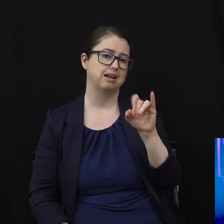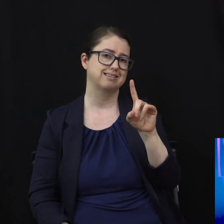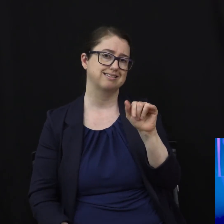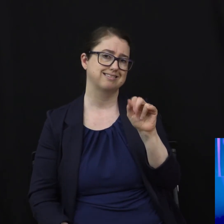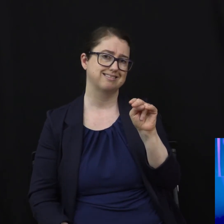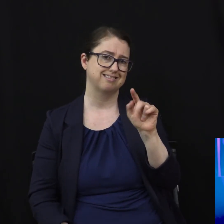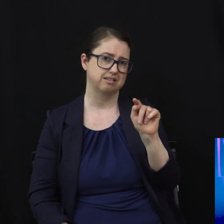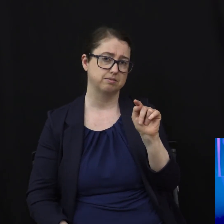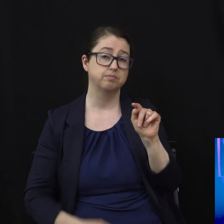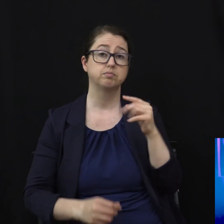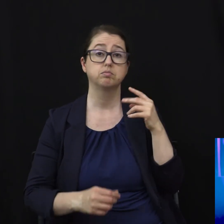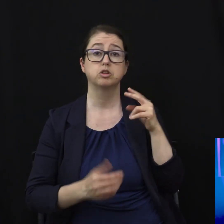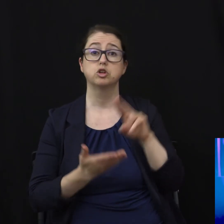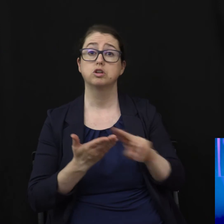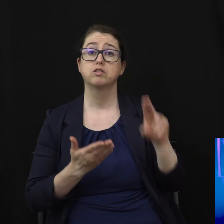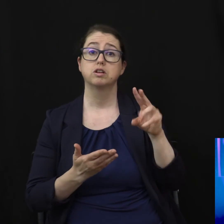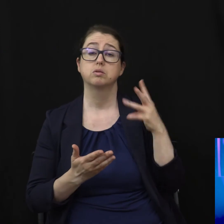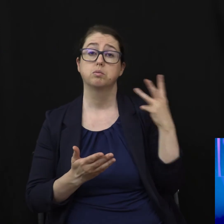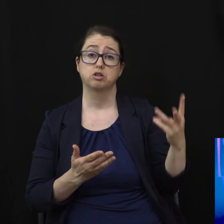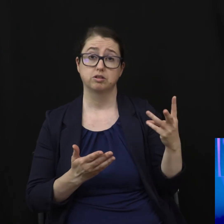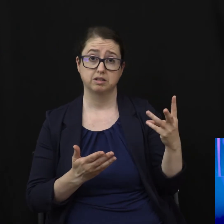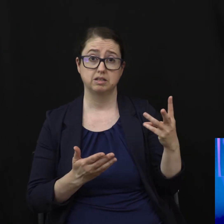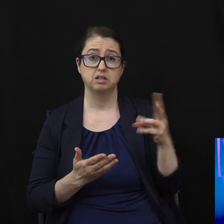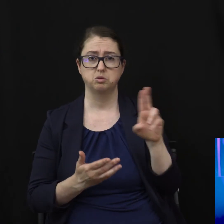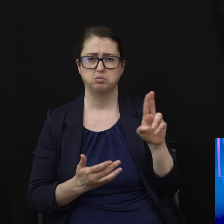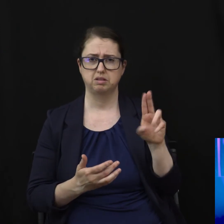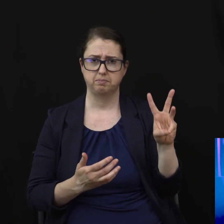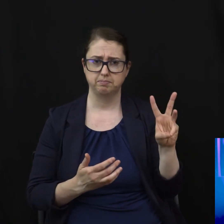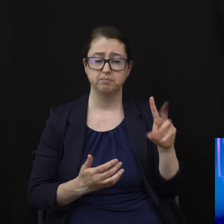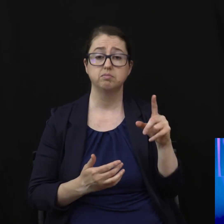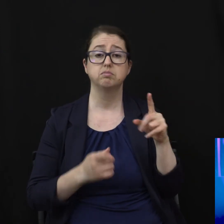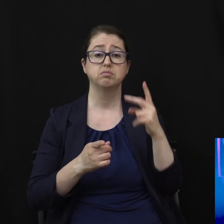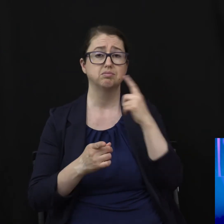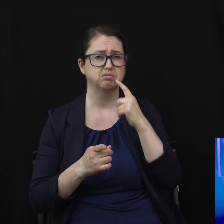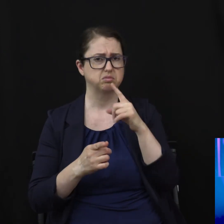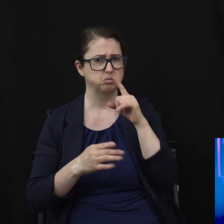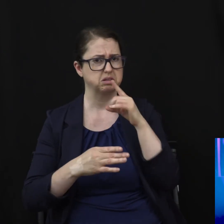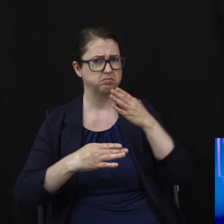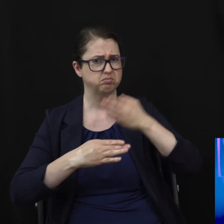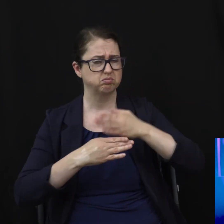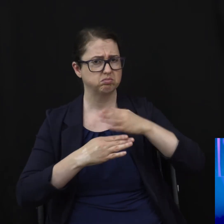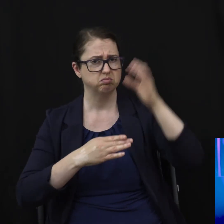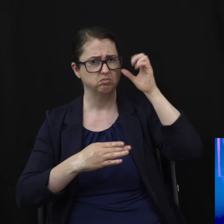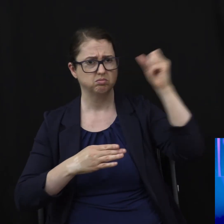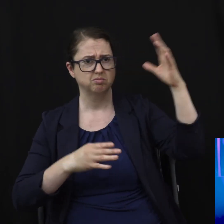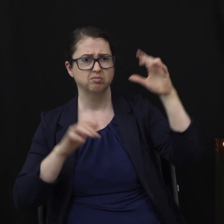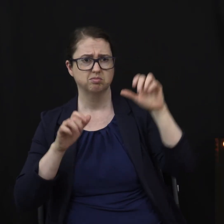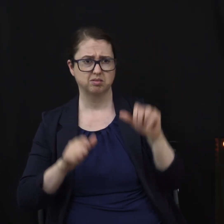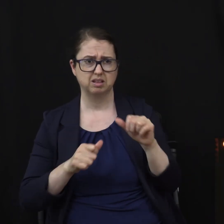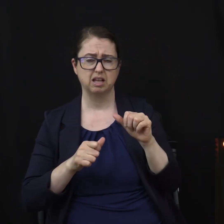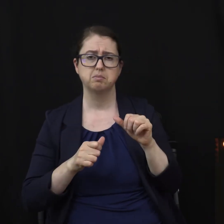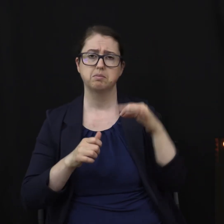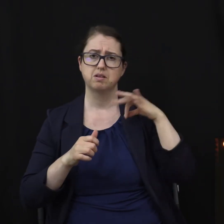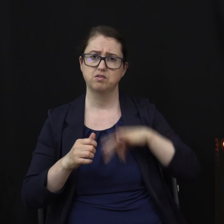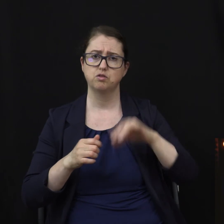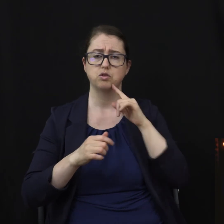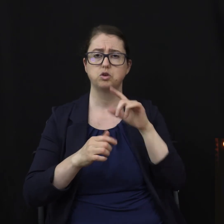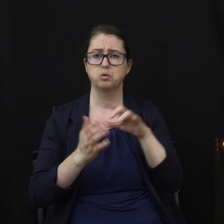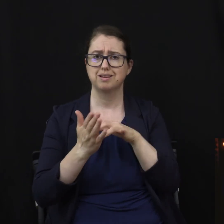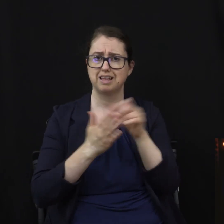Washington found that moderate amounts of sunlight can be beneficial in cancer prevention. Those in northern states that